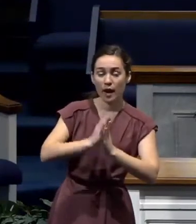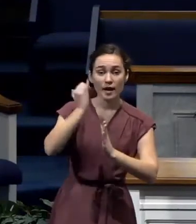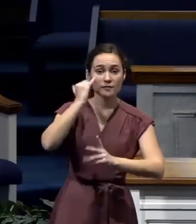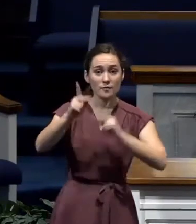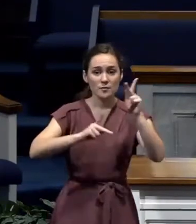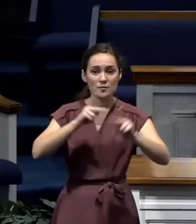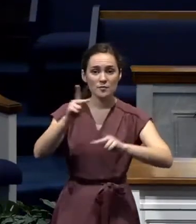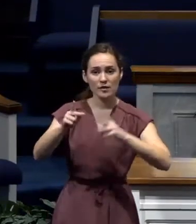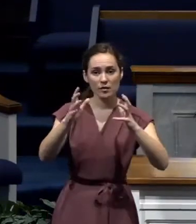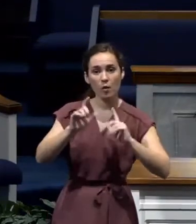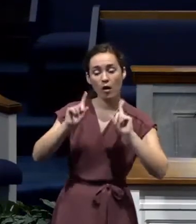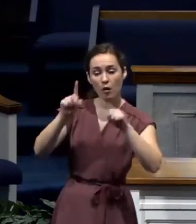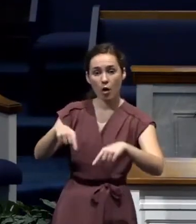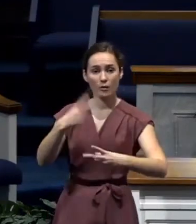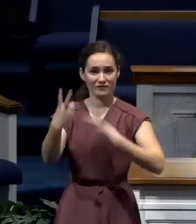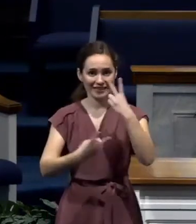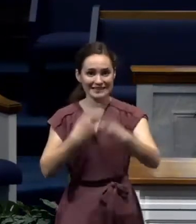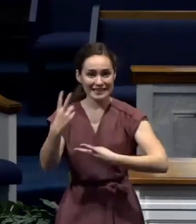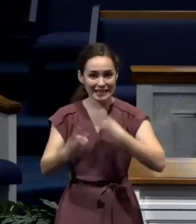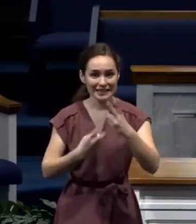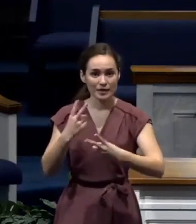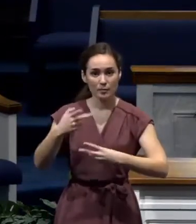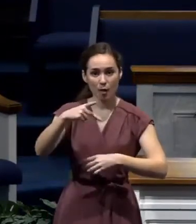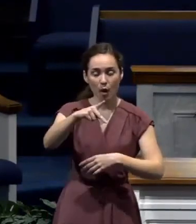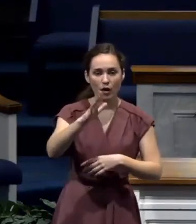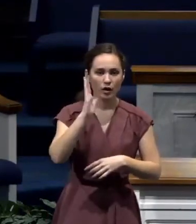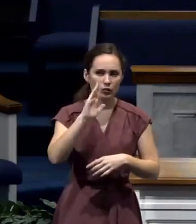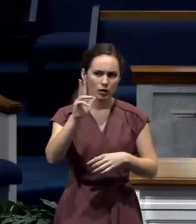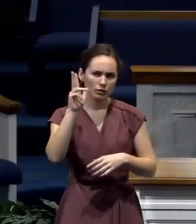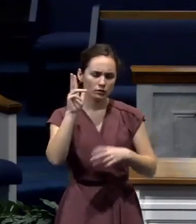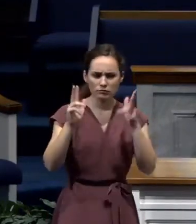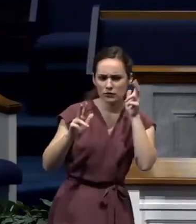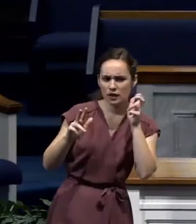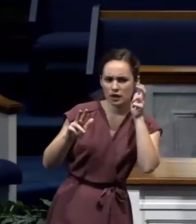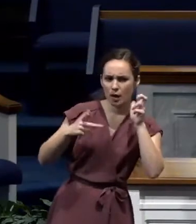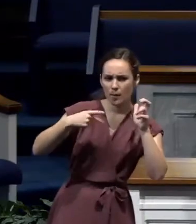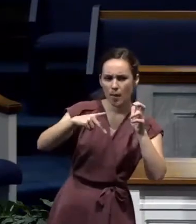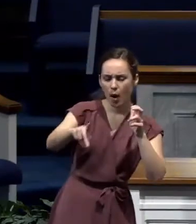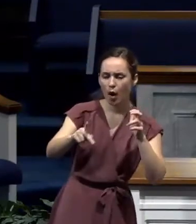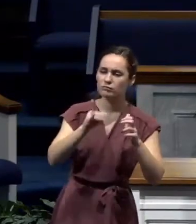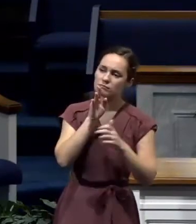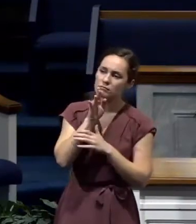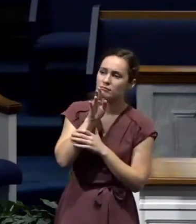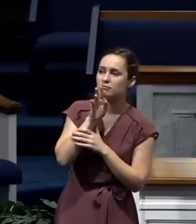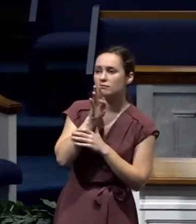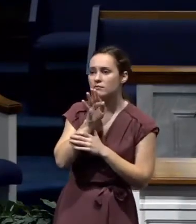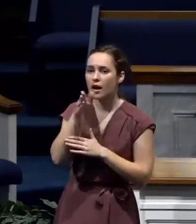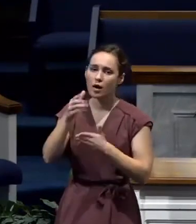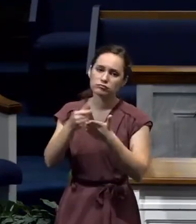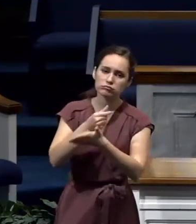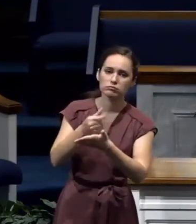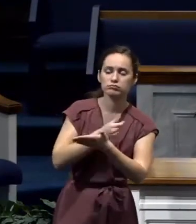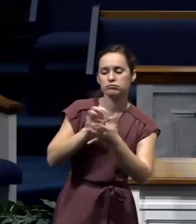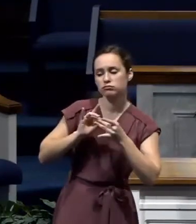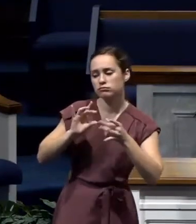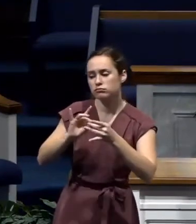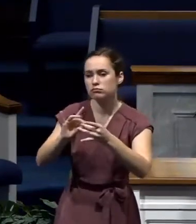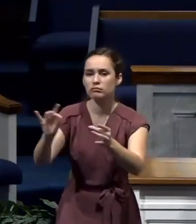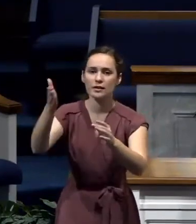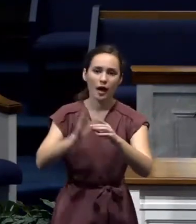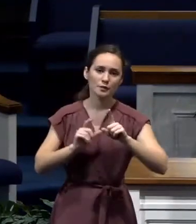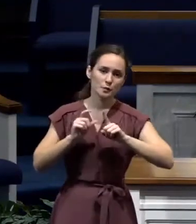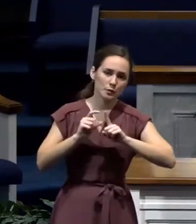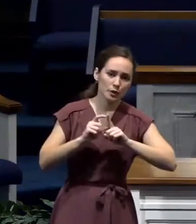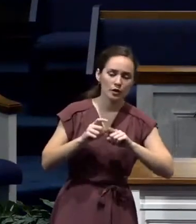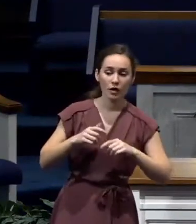visit them, they would hear Paul speak to them. And no doubt, a lot of that was the word of God. They listened to him.